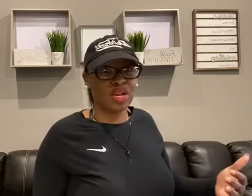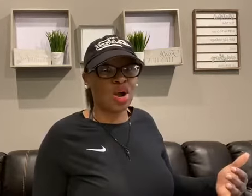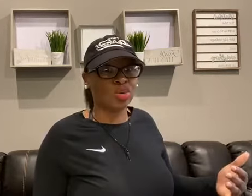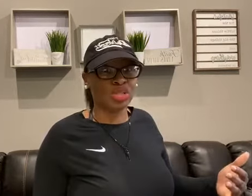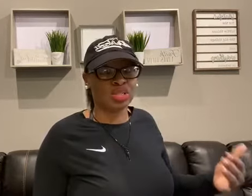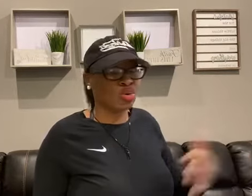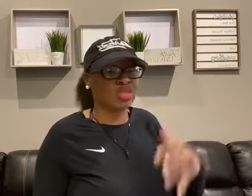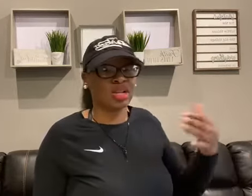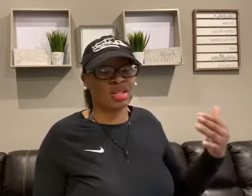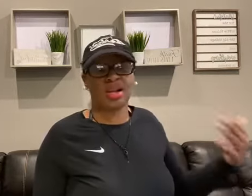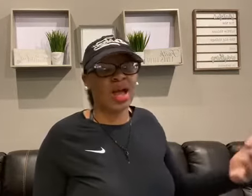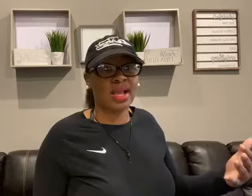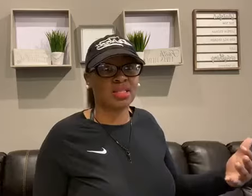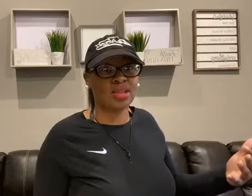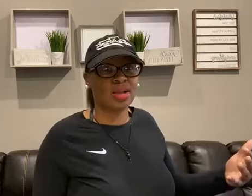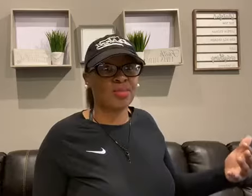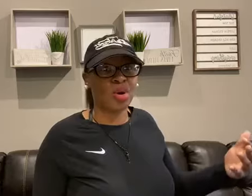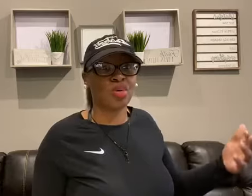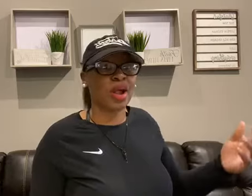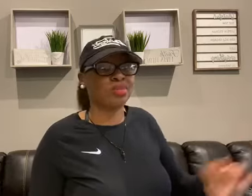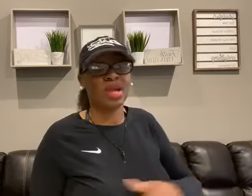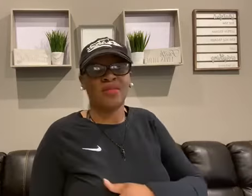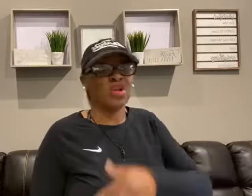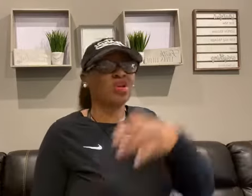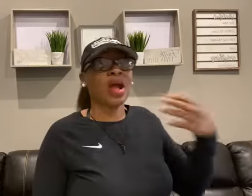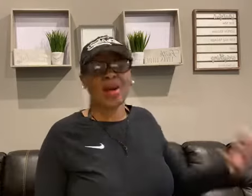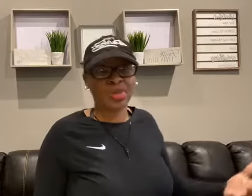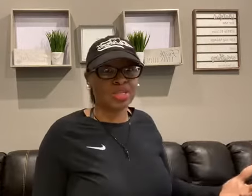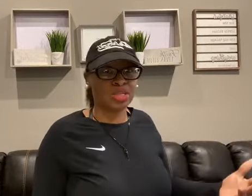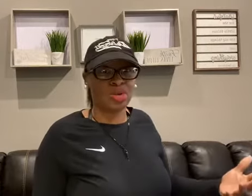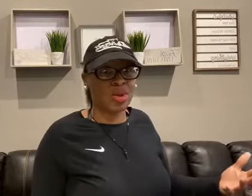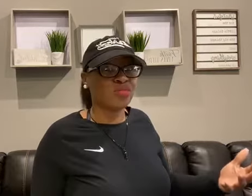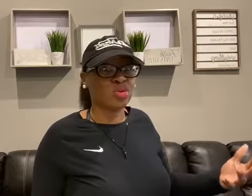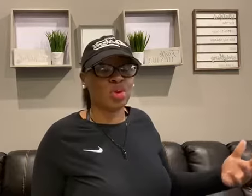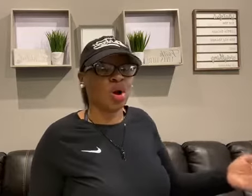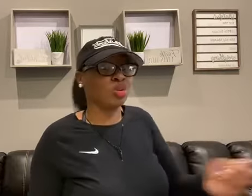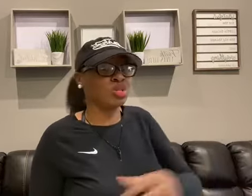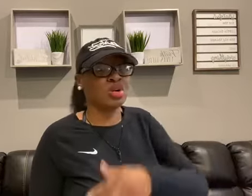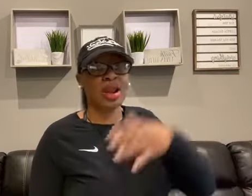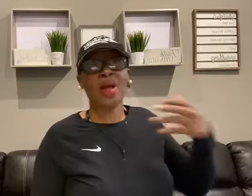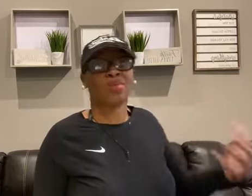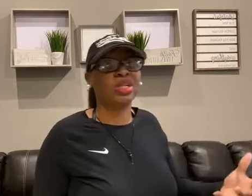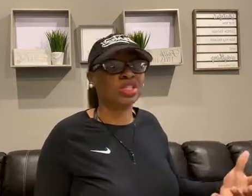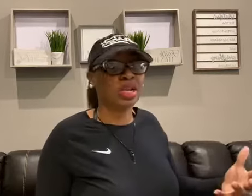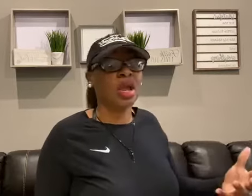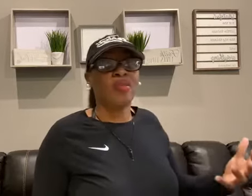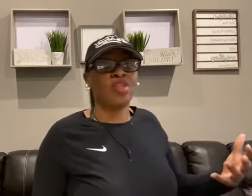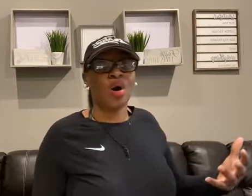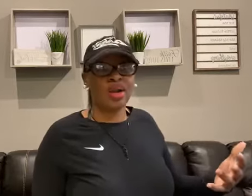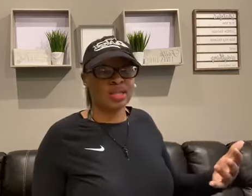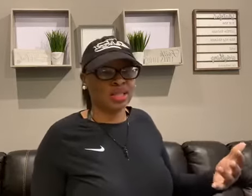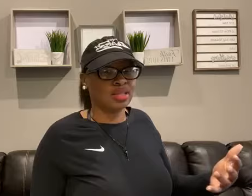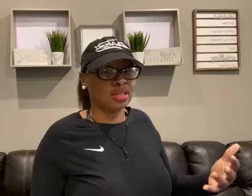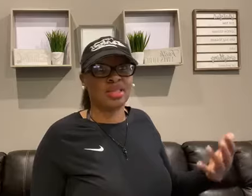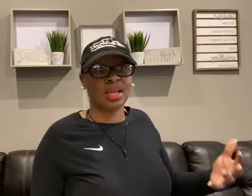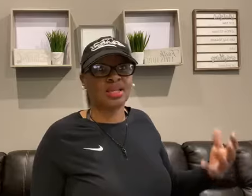the coaches or the clients in their programs? They're not reaching their revenue goals. They're not reaching the audience that they